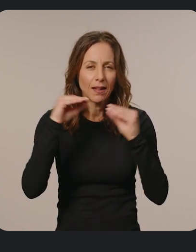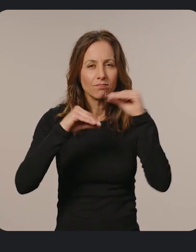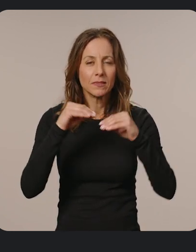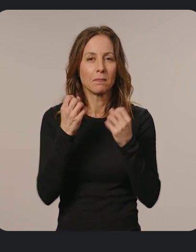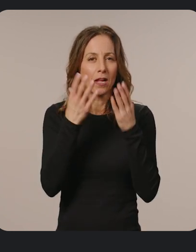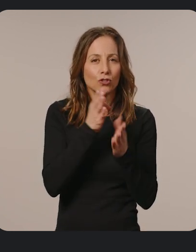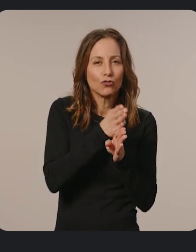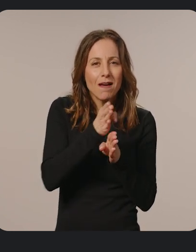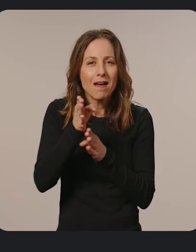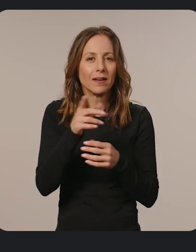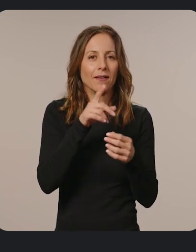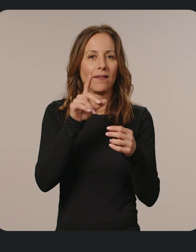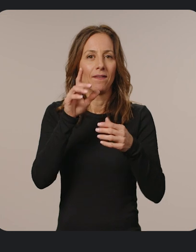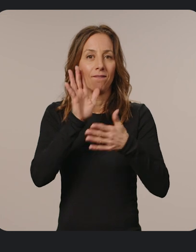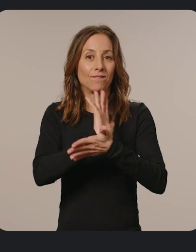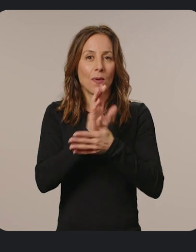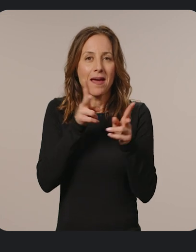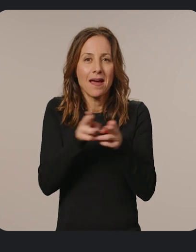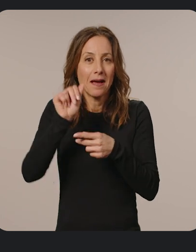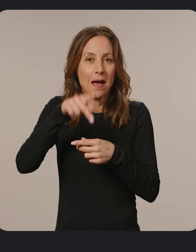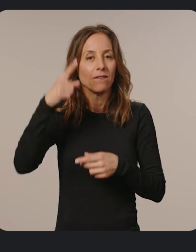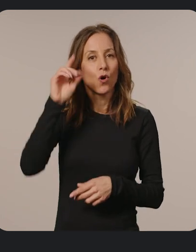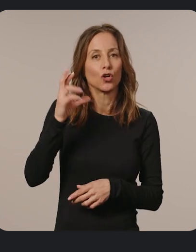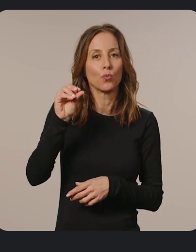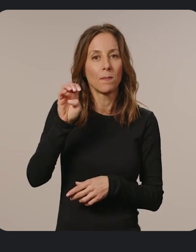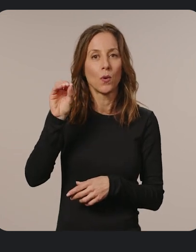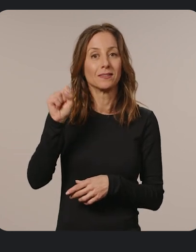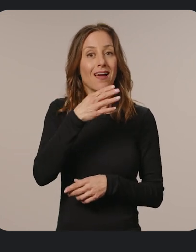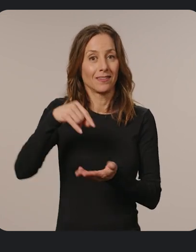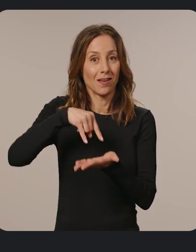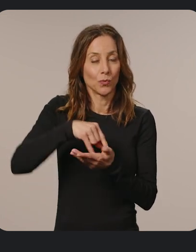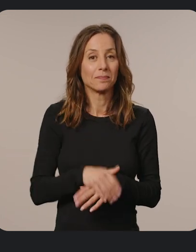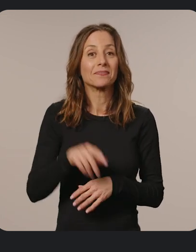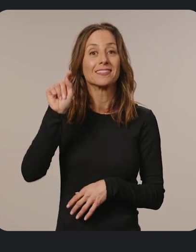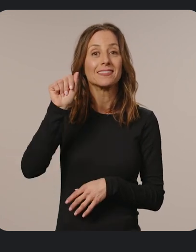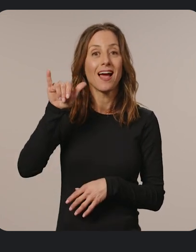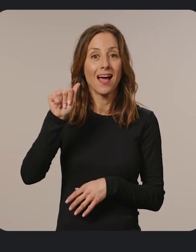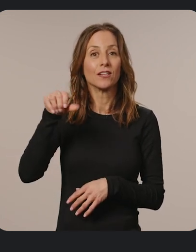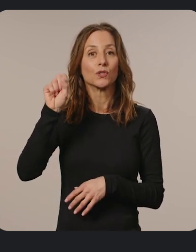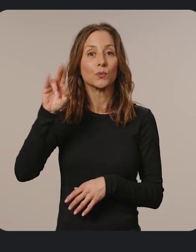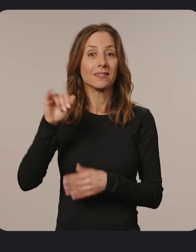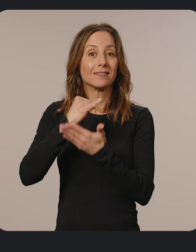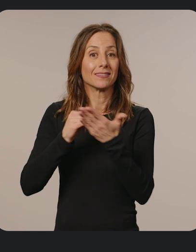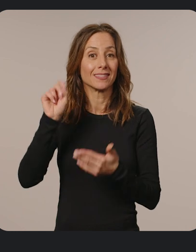video editing app for Chrome OS and Android. And Taya Sui Sketches used Flutter,